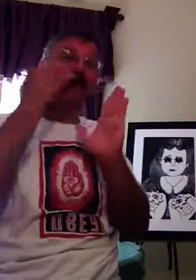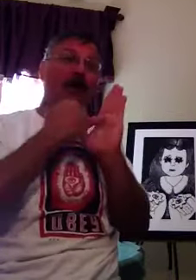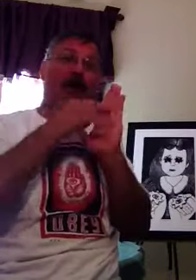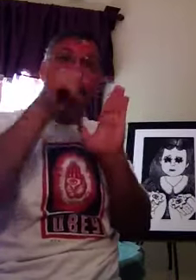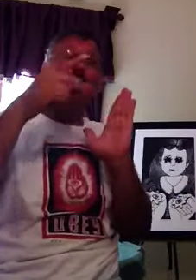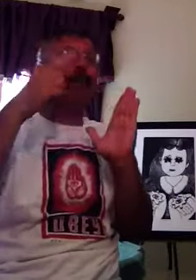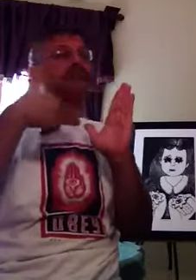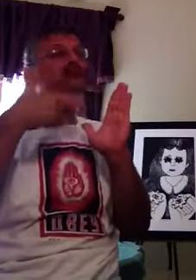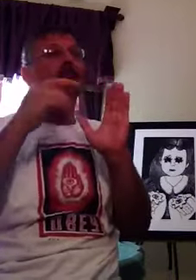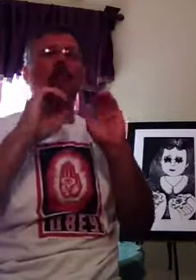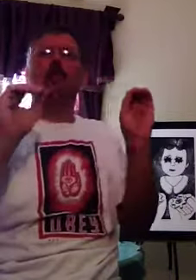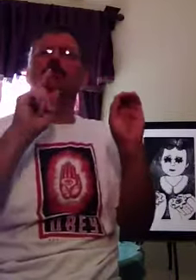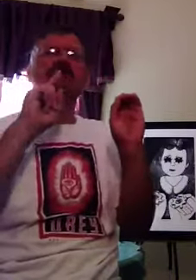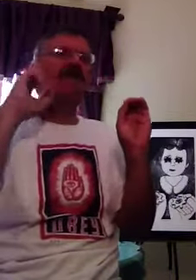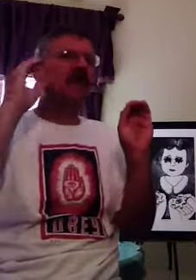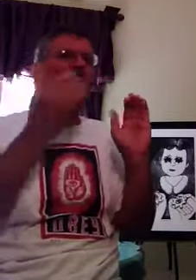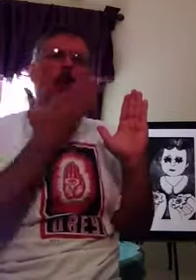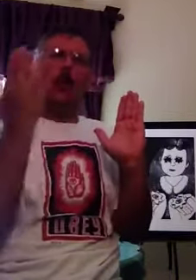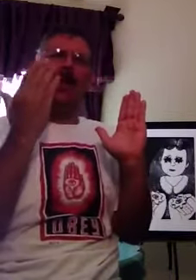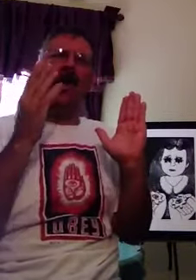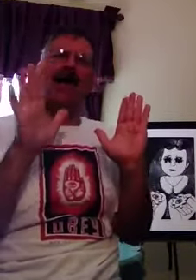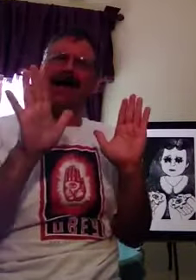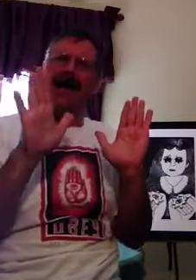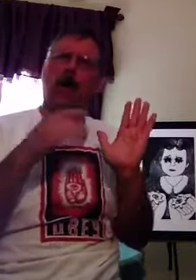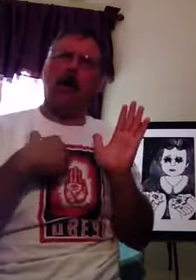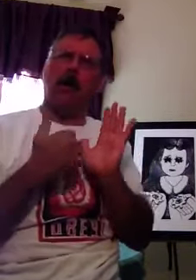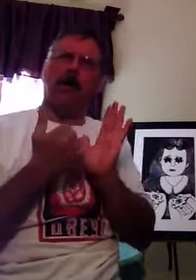What is the first I